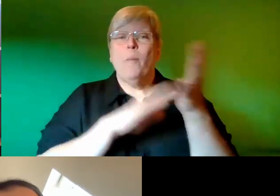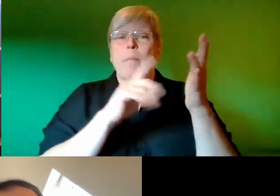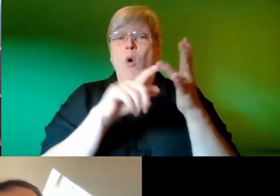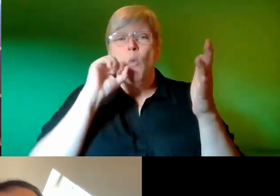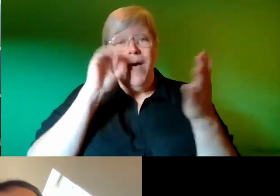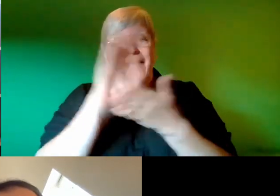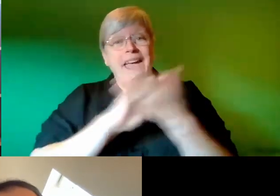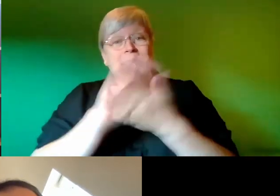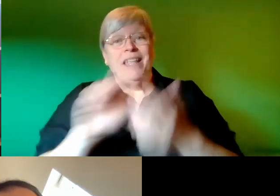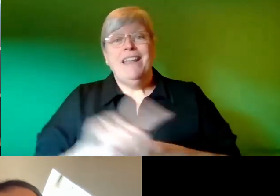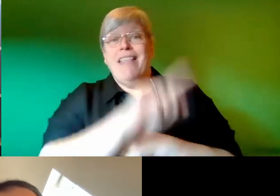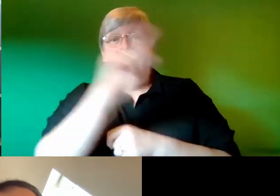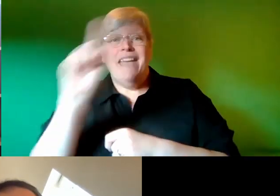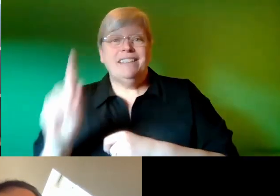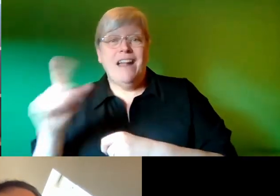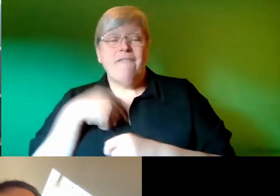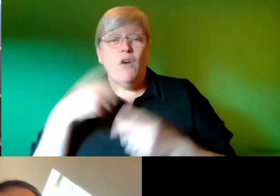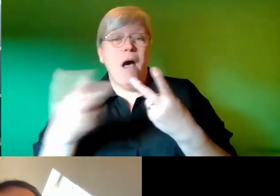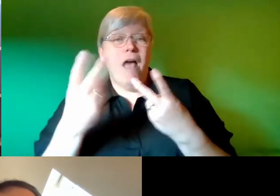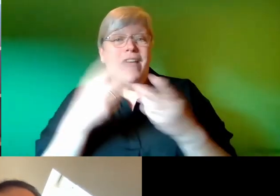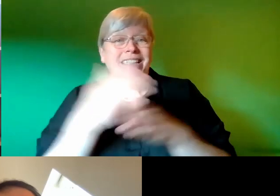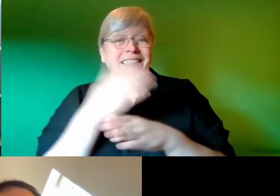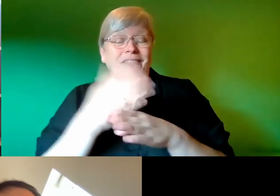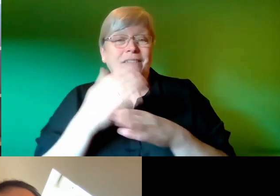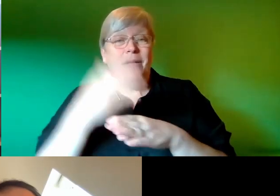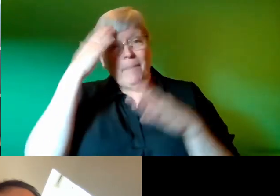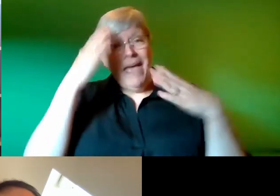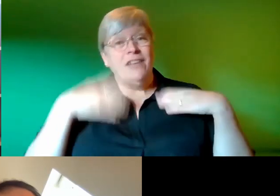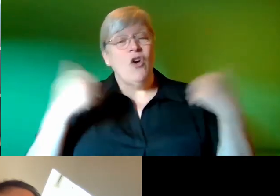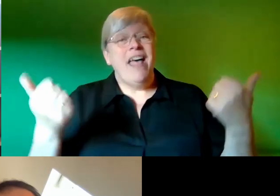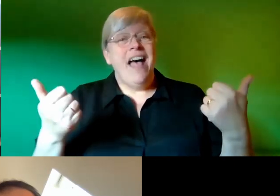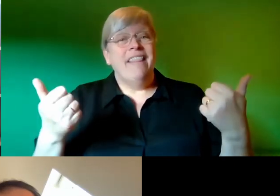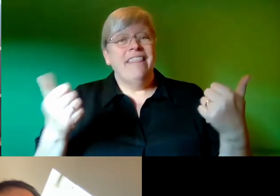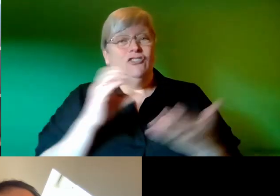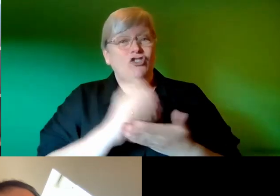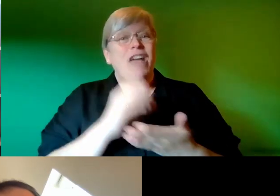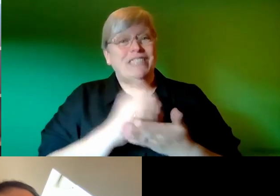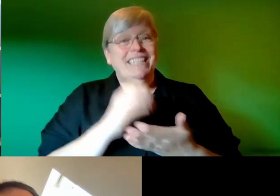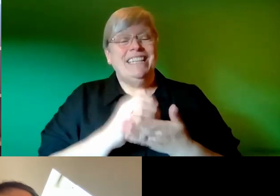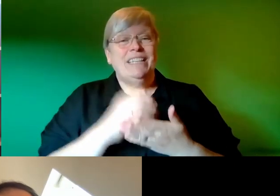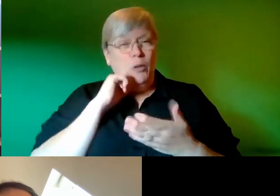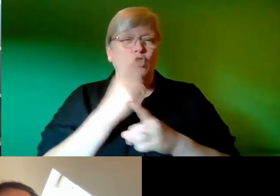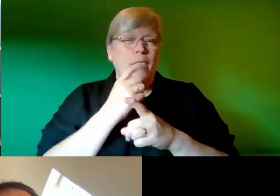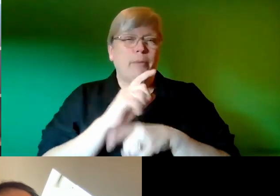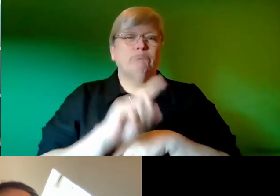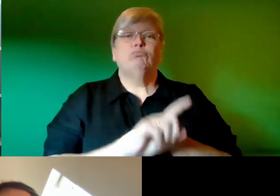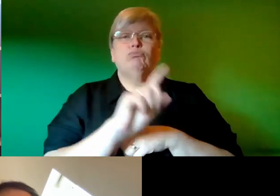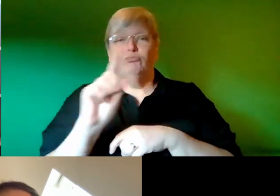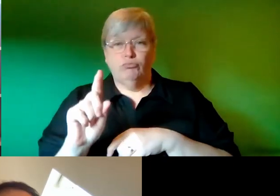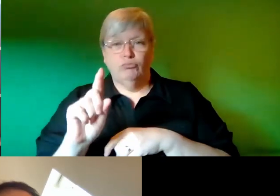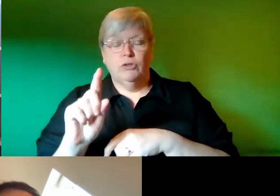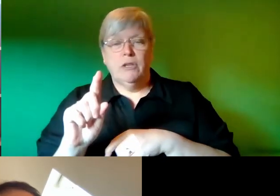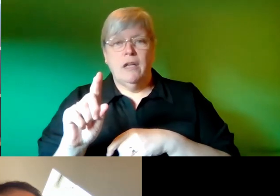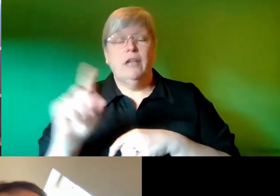distributory activity by mental health charity but he's he's going to talk about that. I should mention